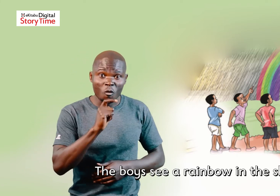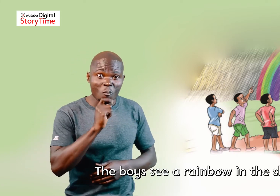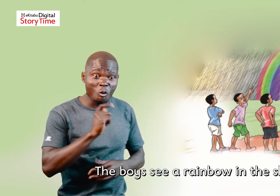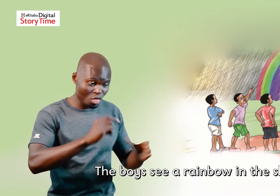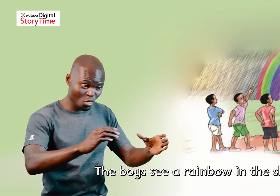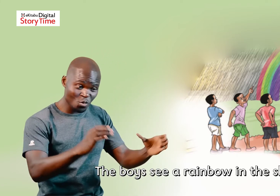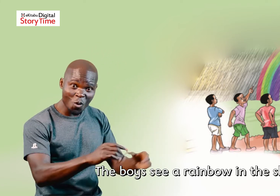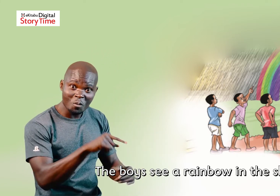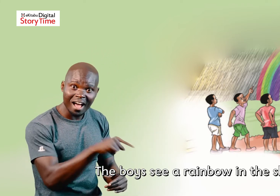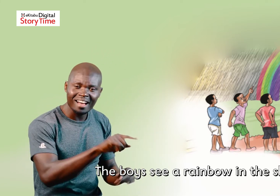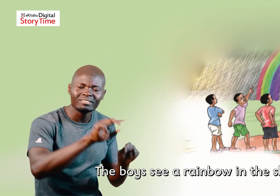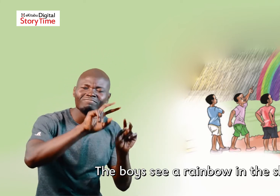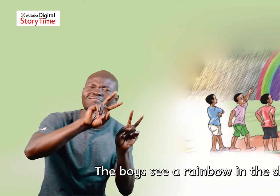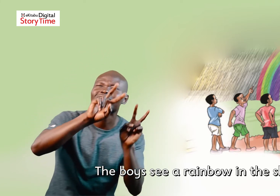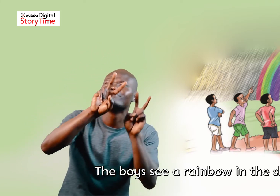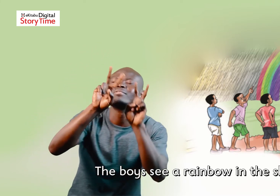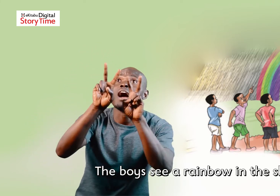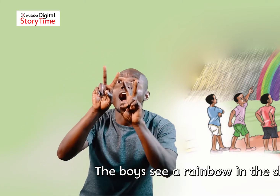The boys see a rainbow in the sky